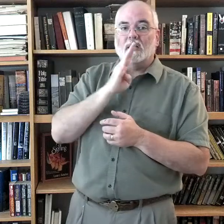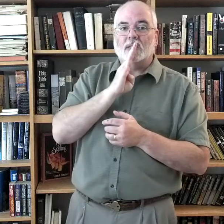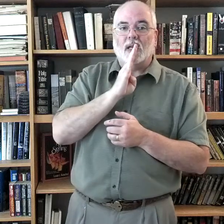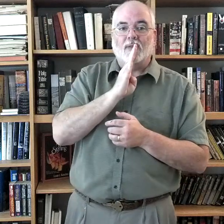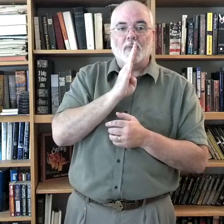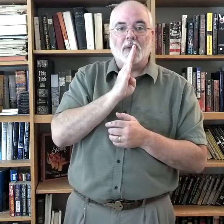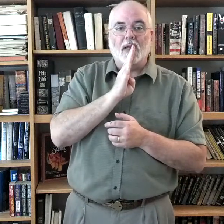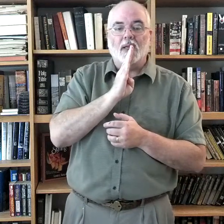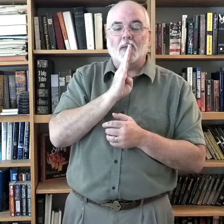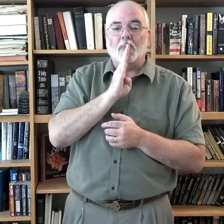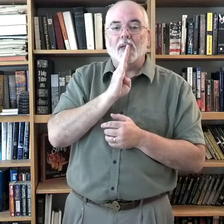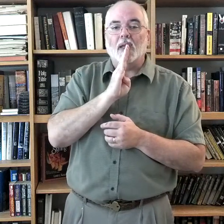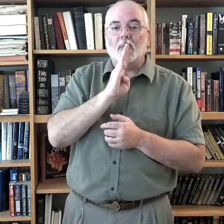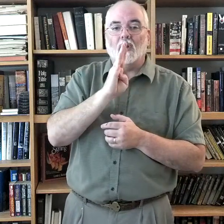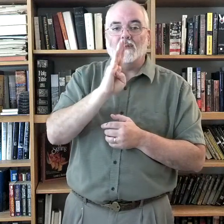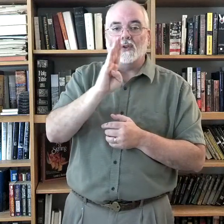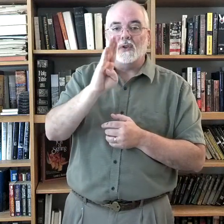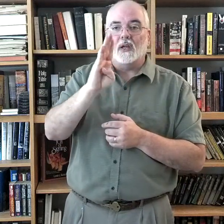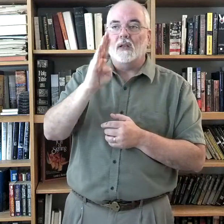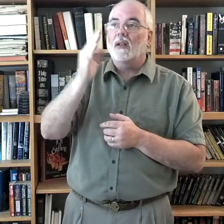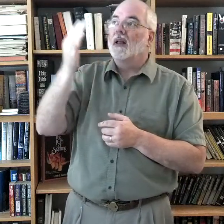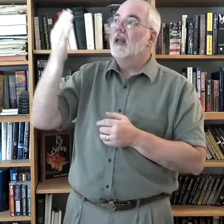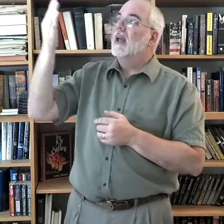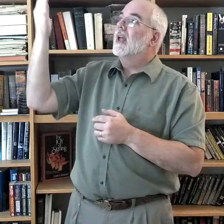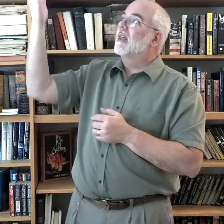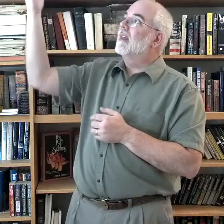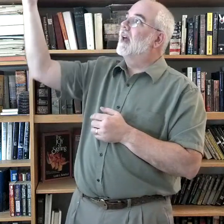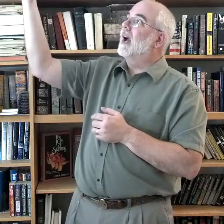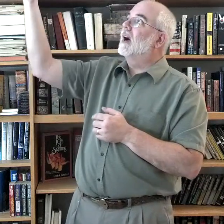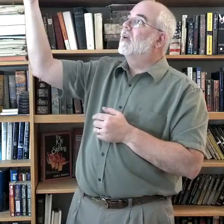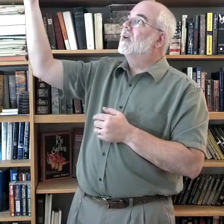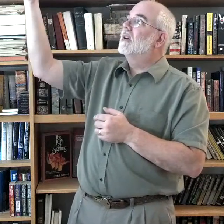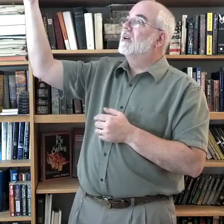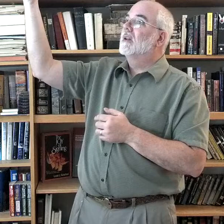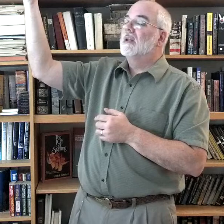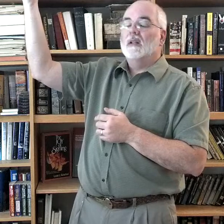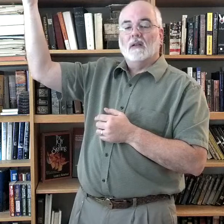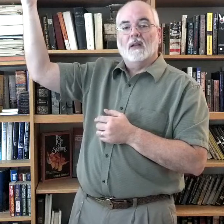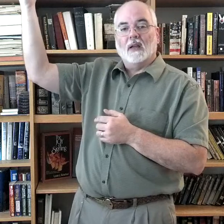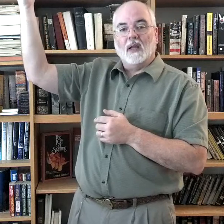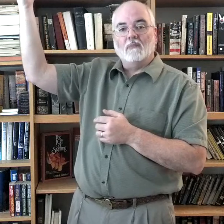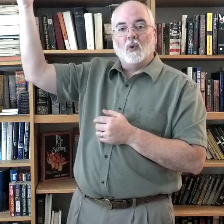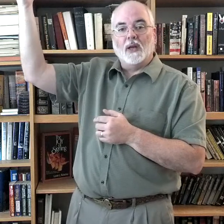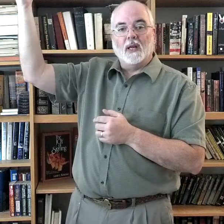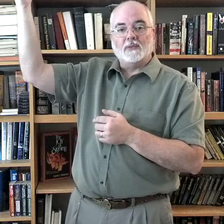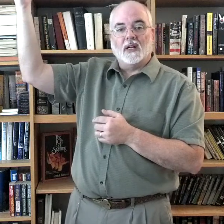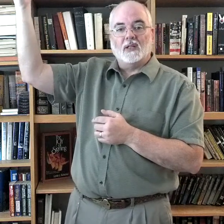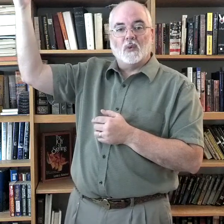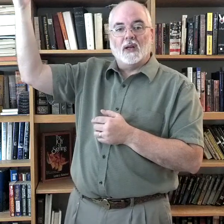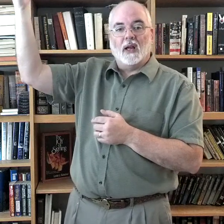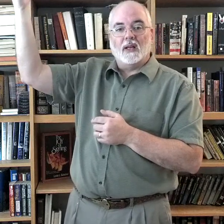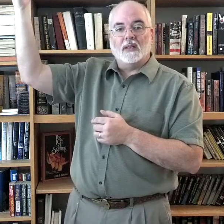Sign for be is a B coming off the chin. Thou. Again, pointing upstairs where God is.